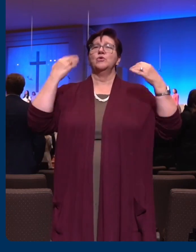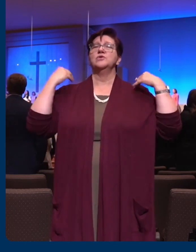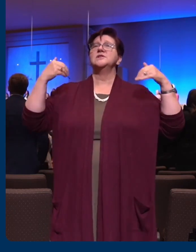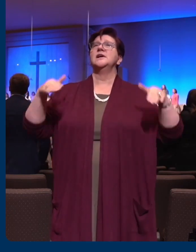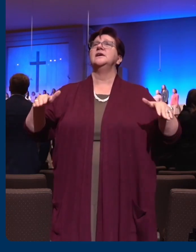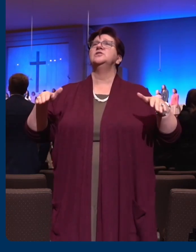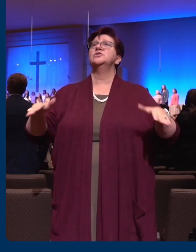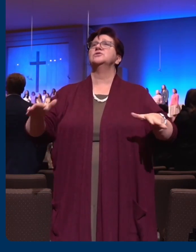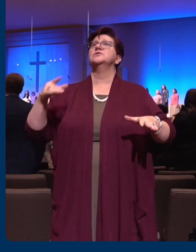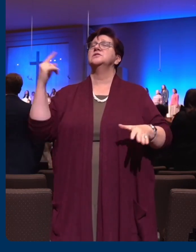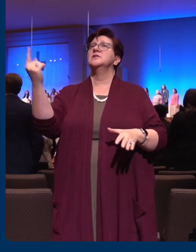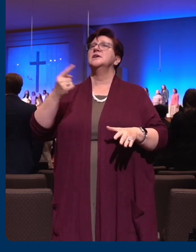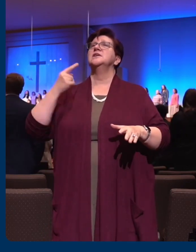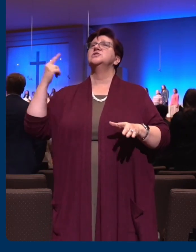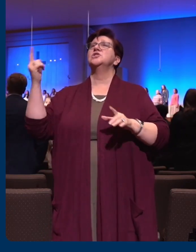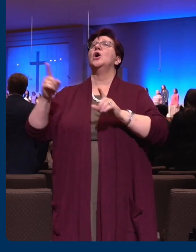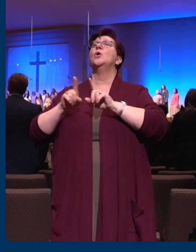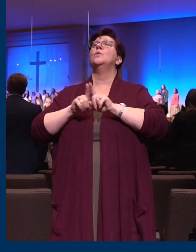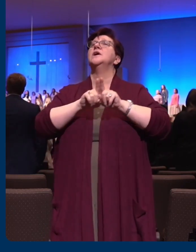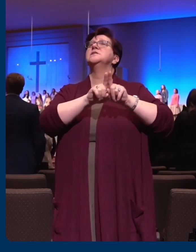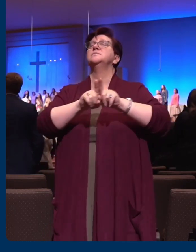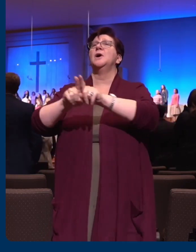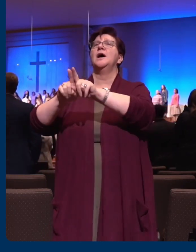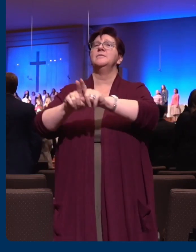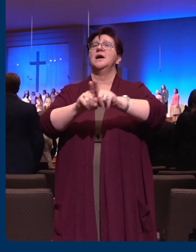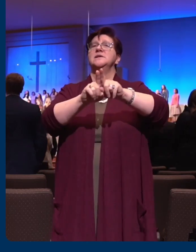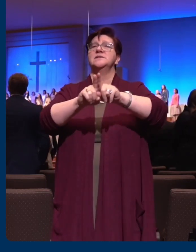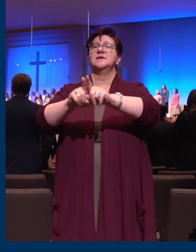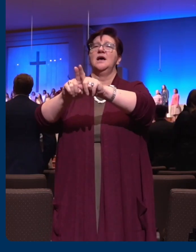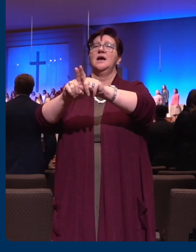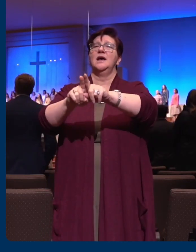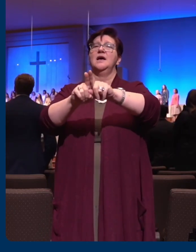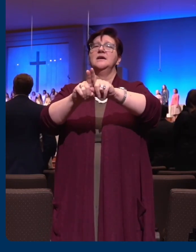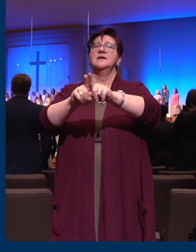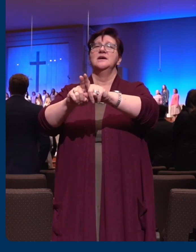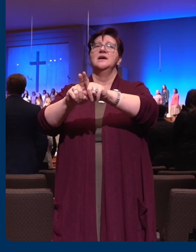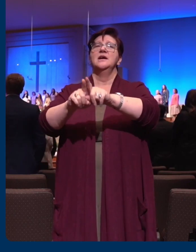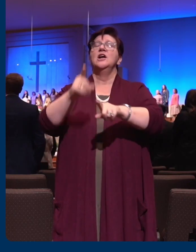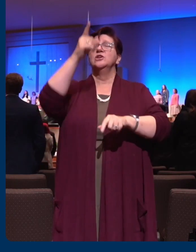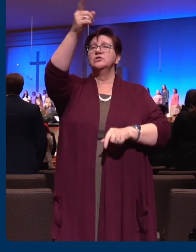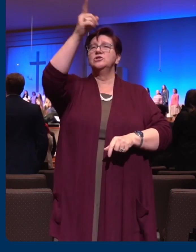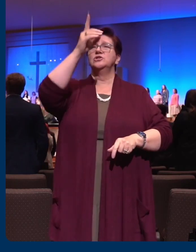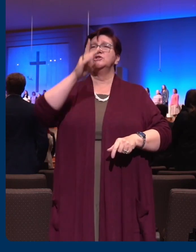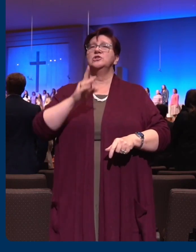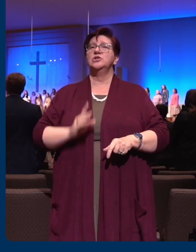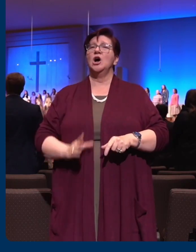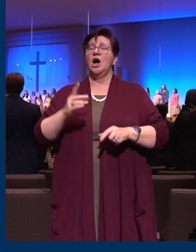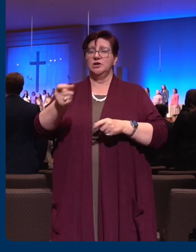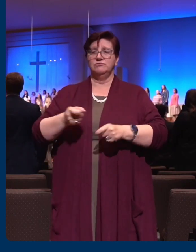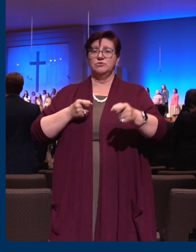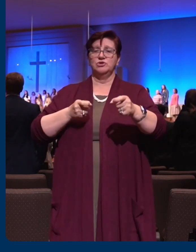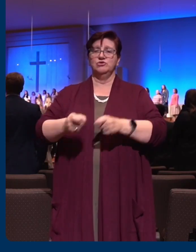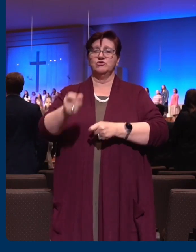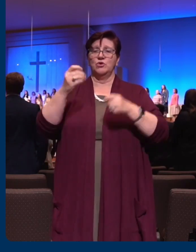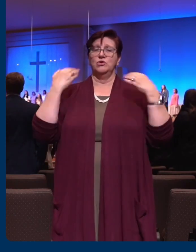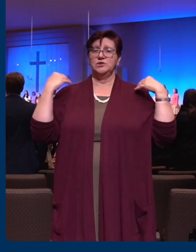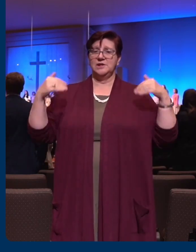armies is always by my side, the God of angel armies